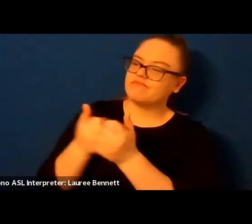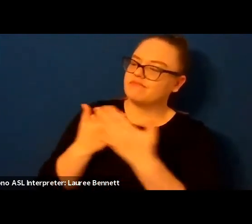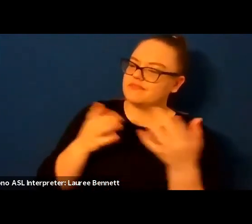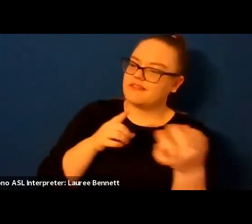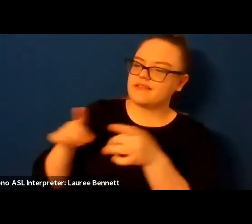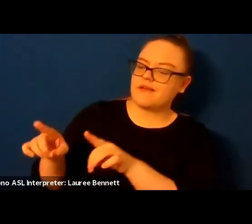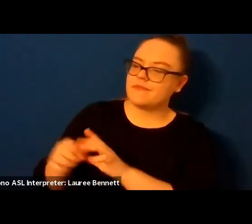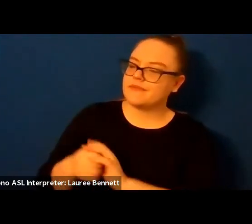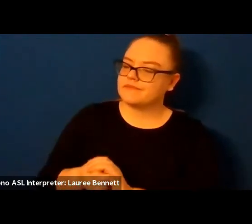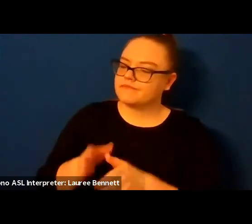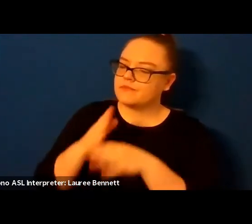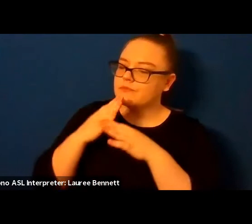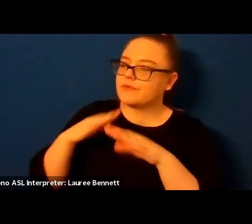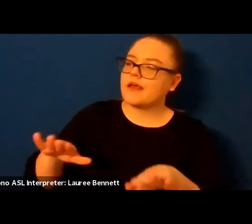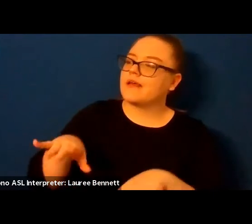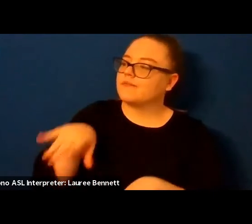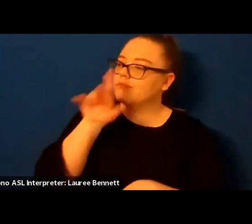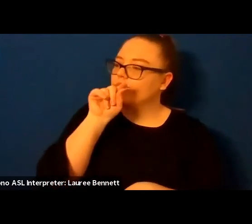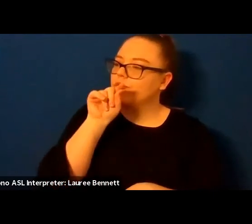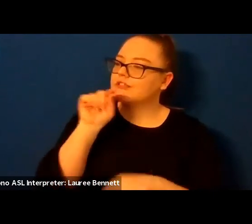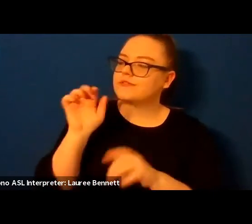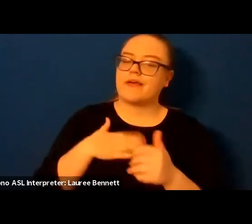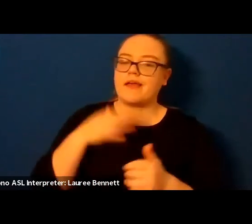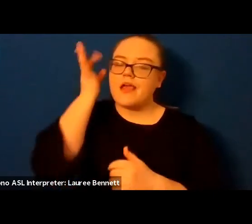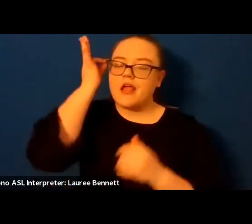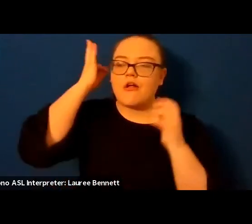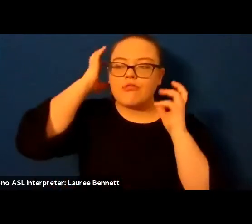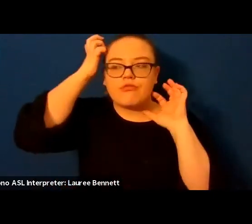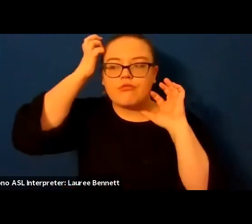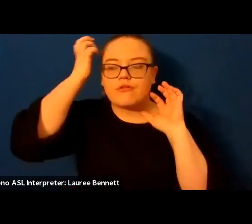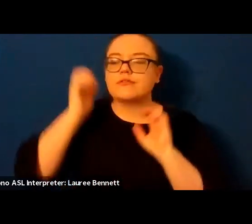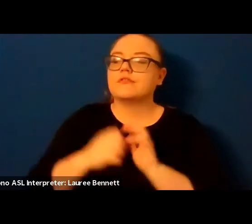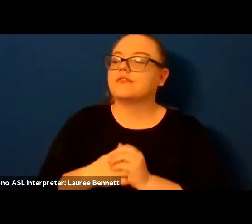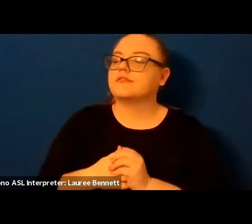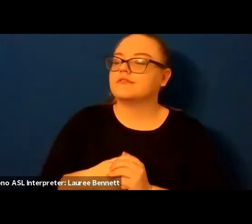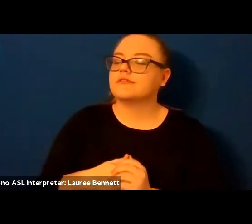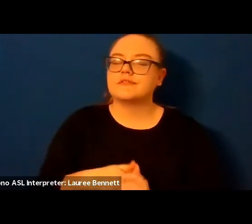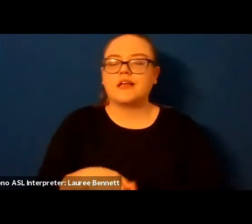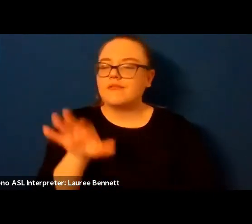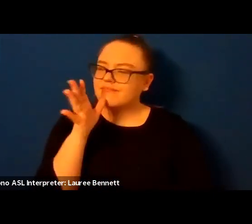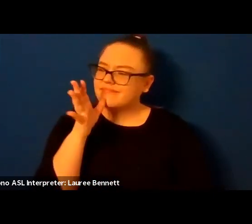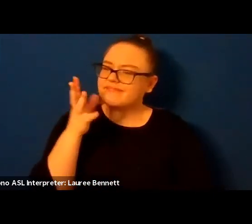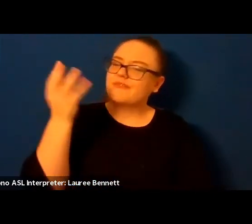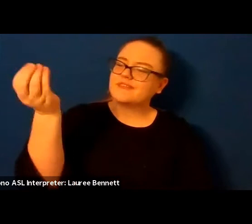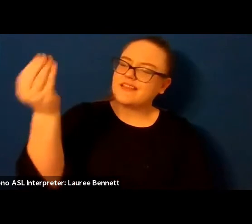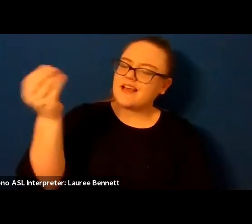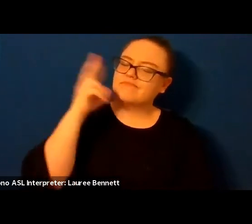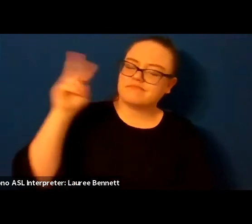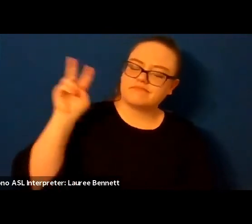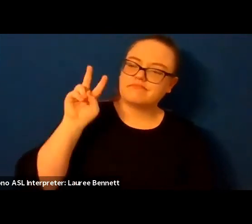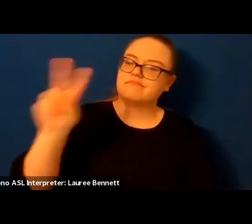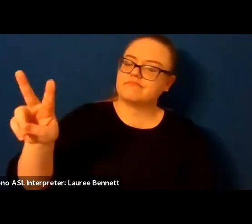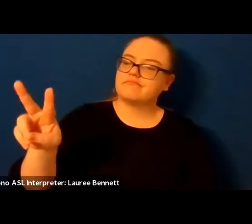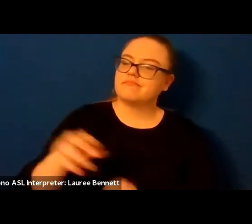nest in my hair look out the window mom the bright moss is my sash as it tore